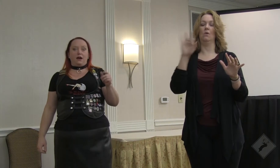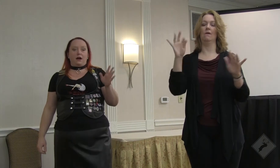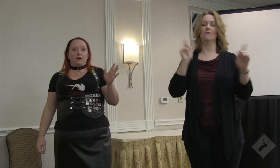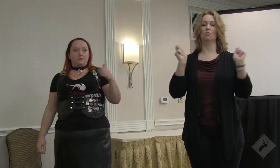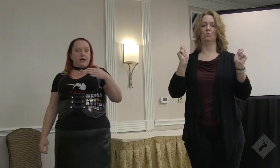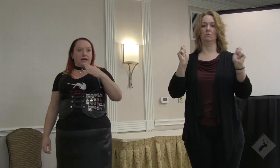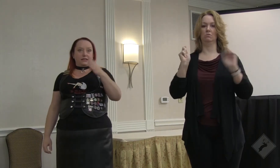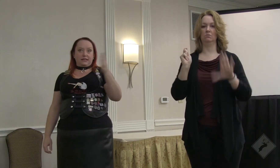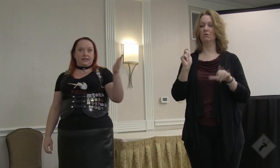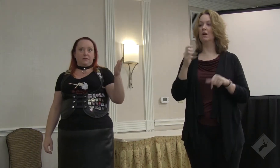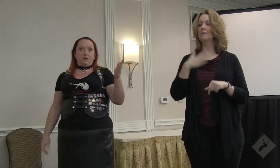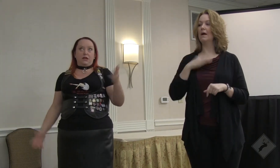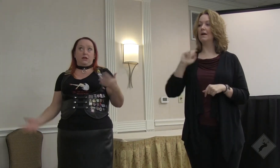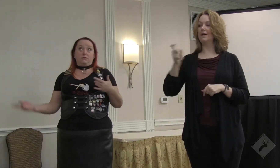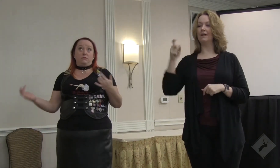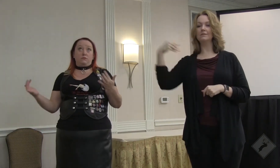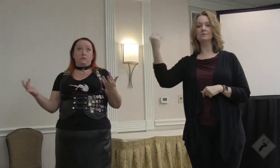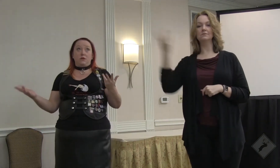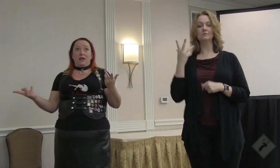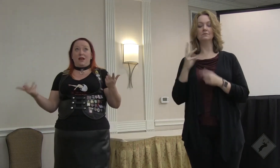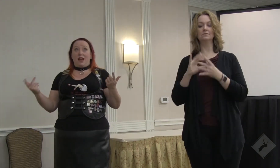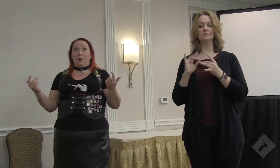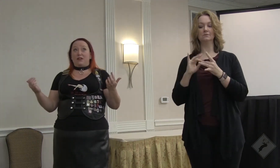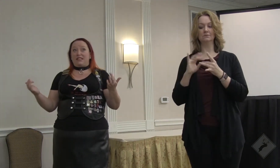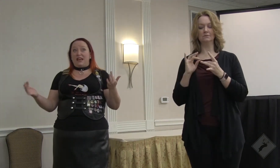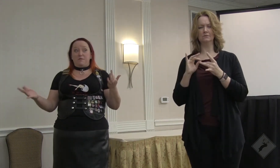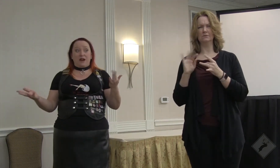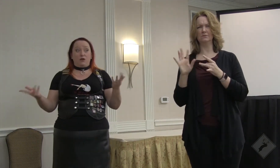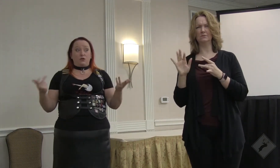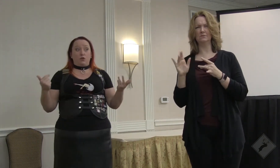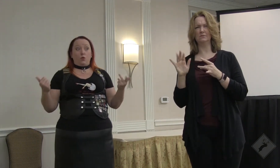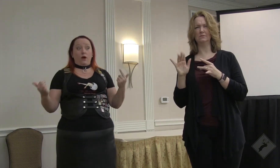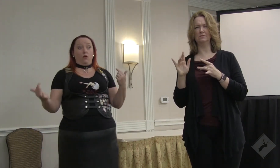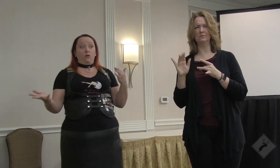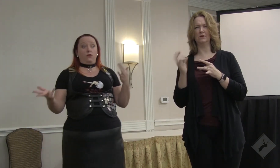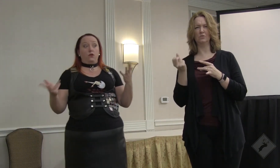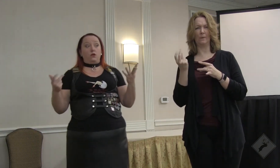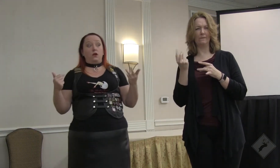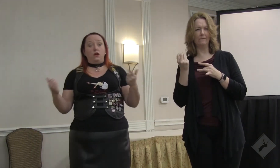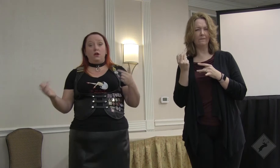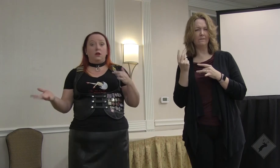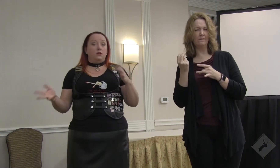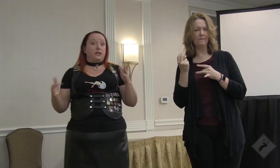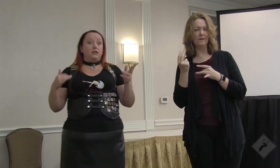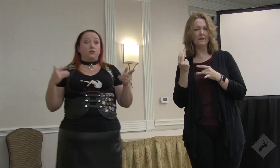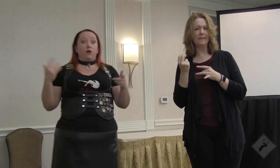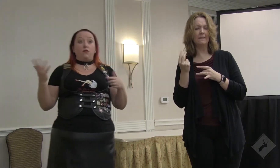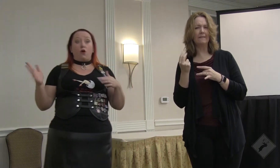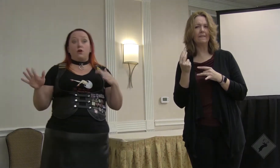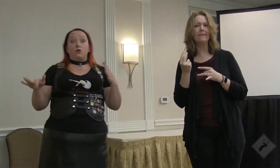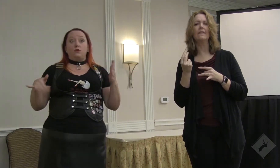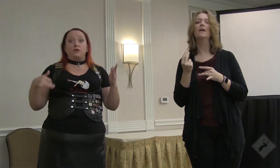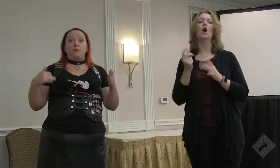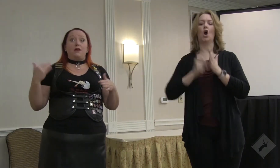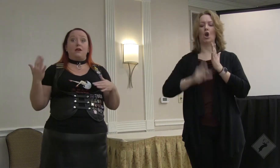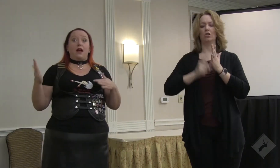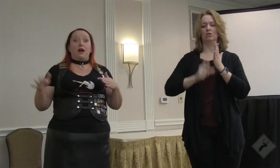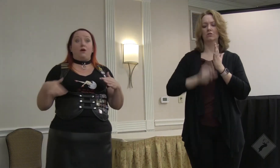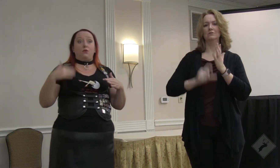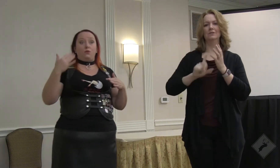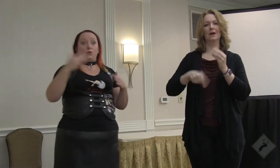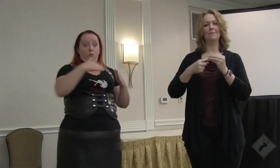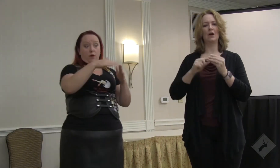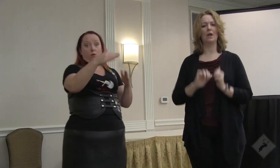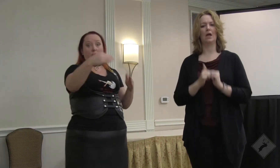my, uh, my ex has sent me, I want to say about 12, 10 to 12 articles about